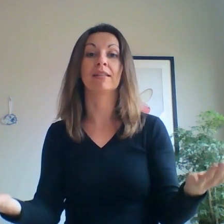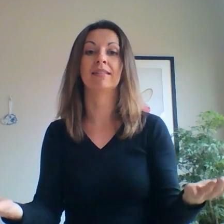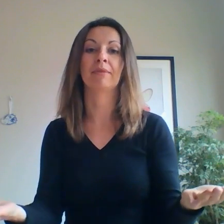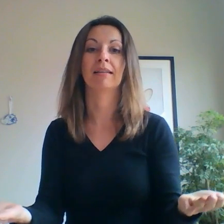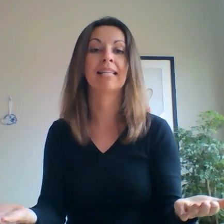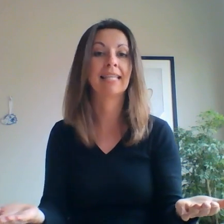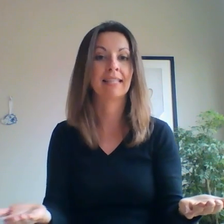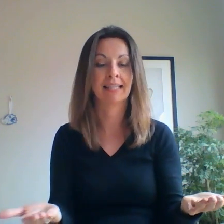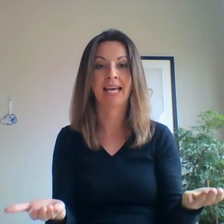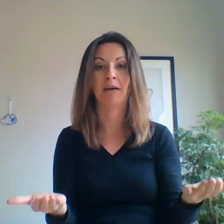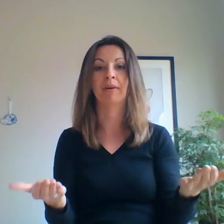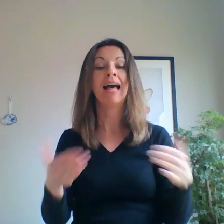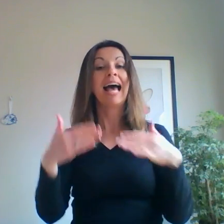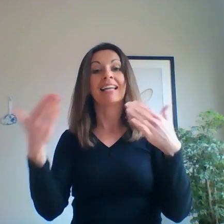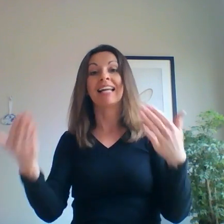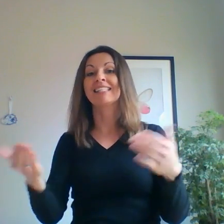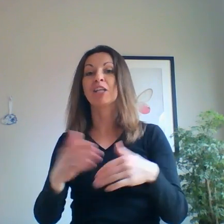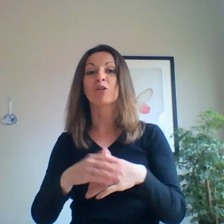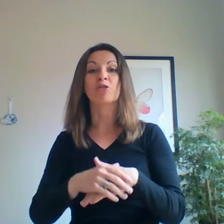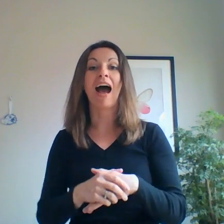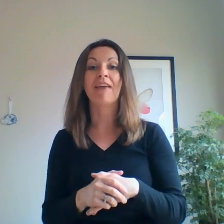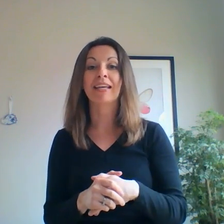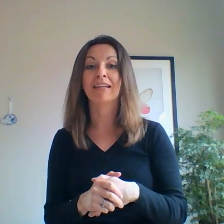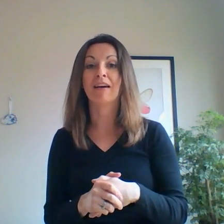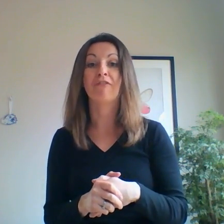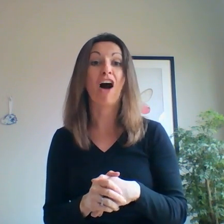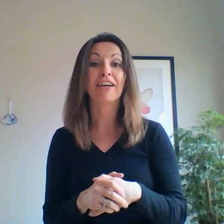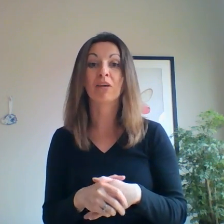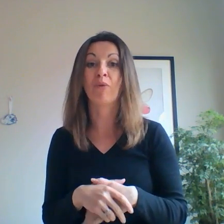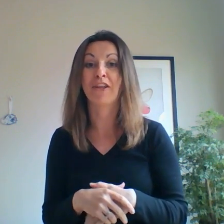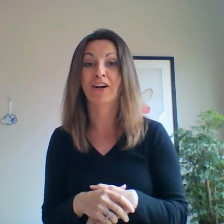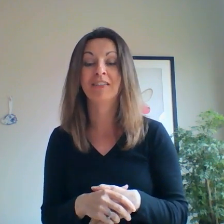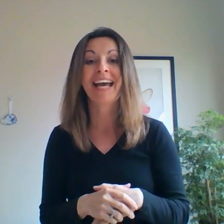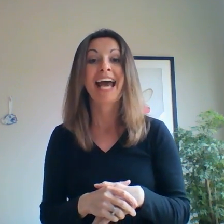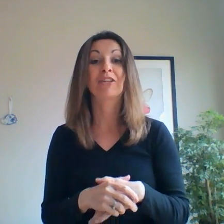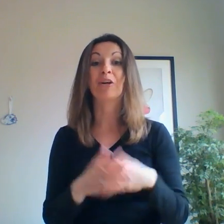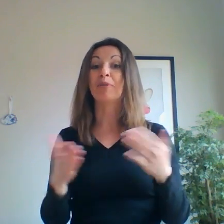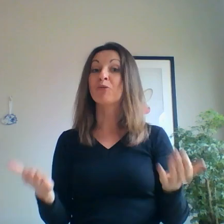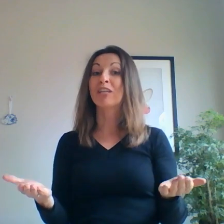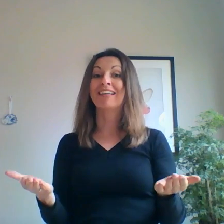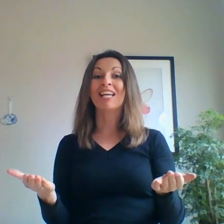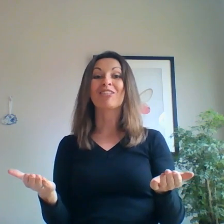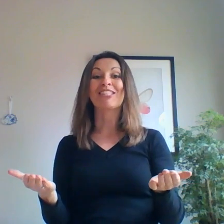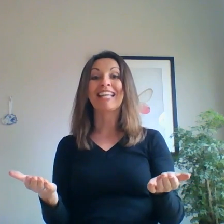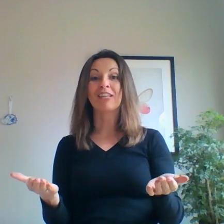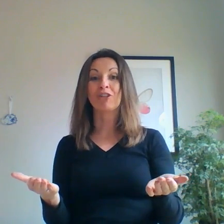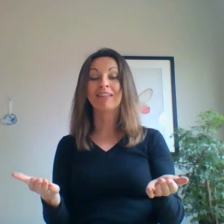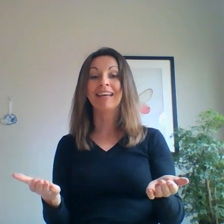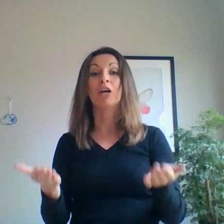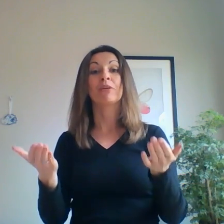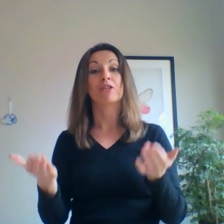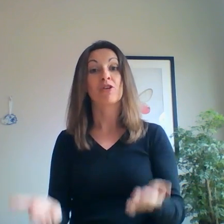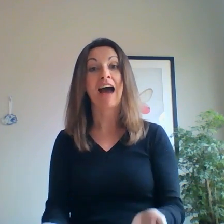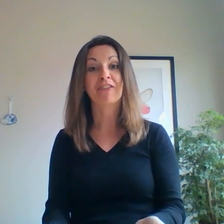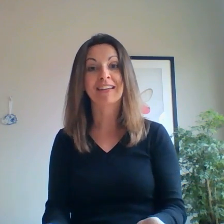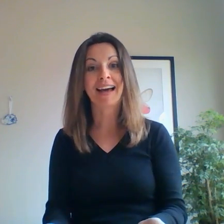stimulus as an example. Let's say you're driving in a foggy weather and you're approaching an intersection with a traffic light